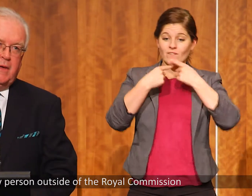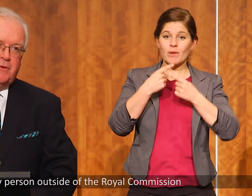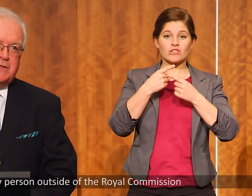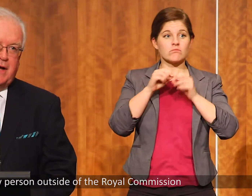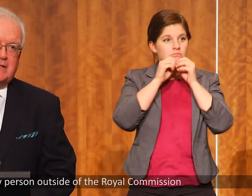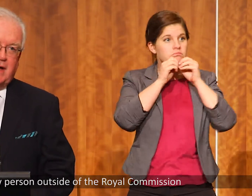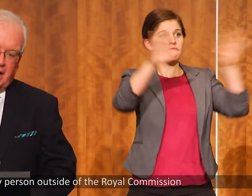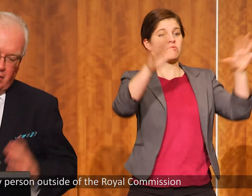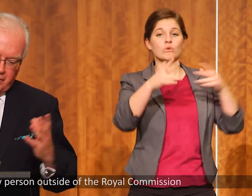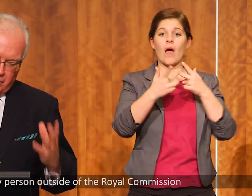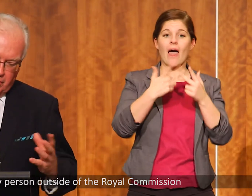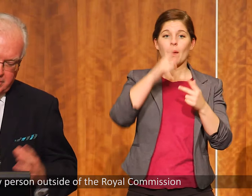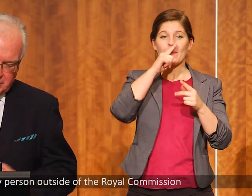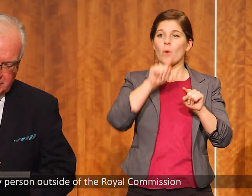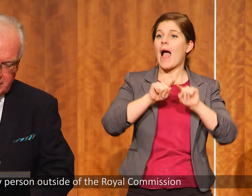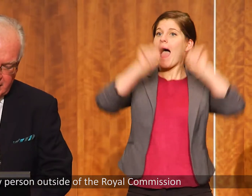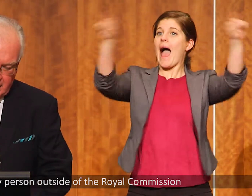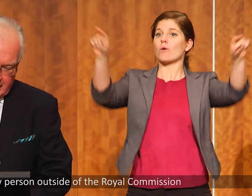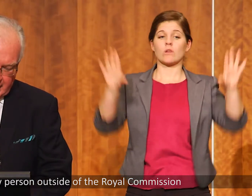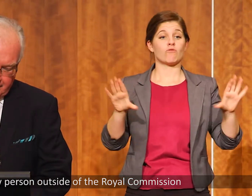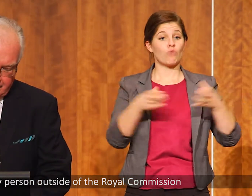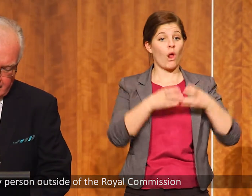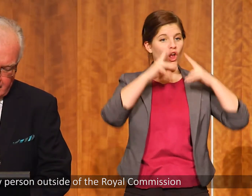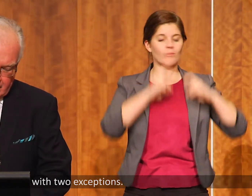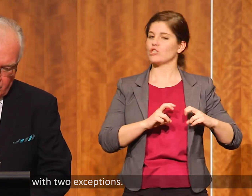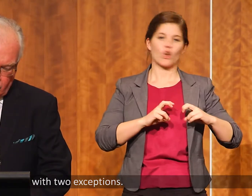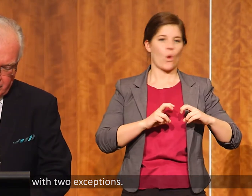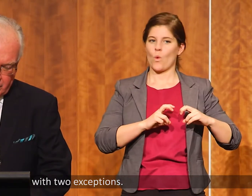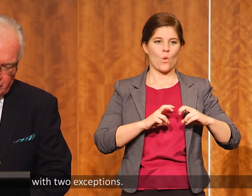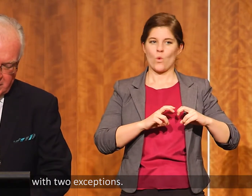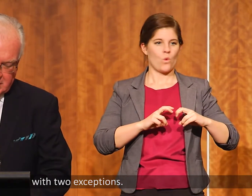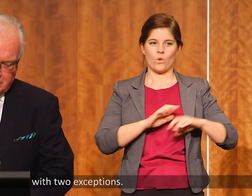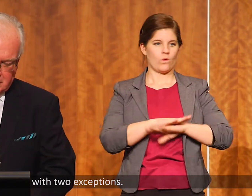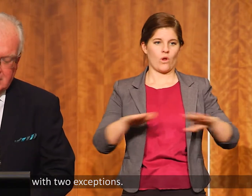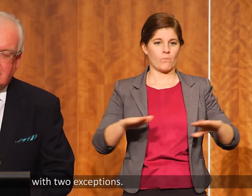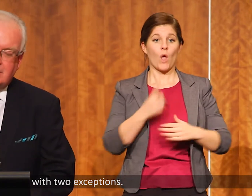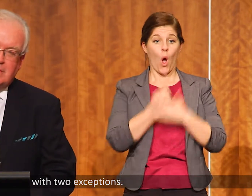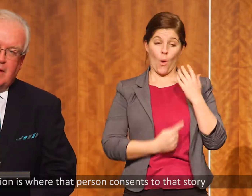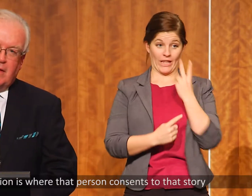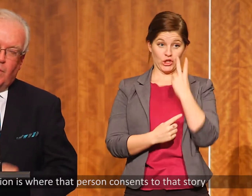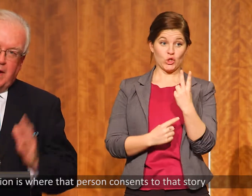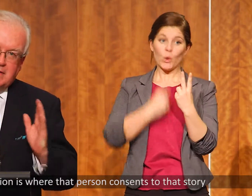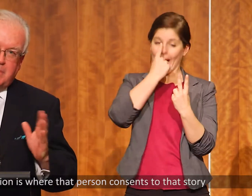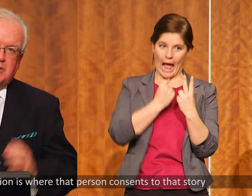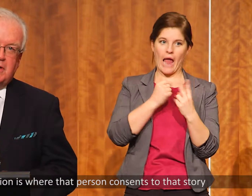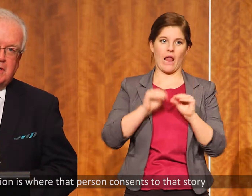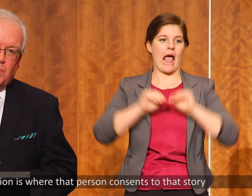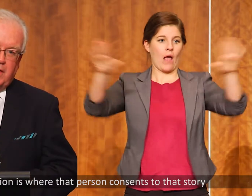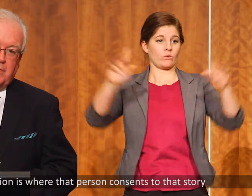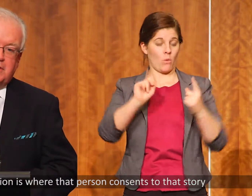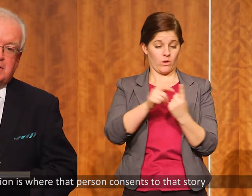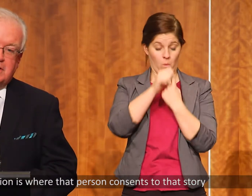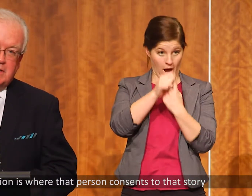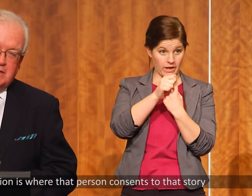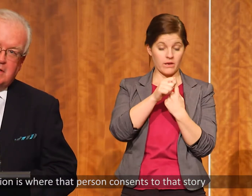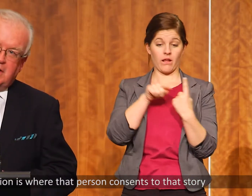to any person outside of the Royal Commission with two exceptions. The one exception is